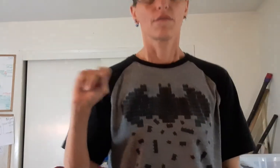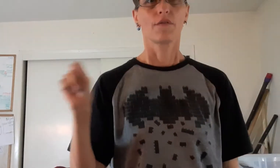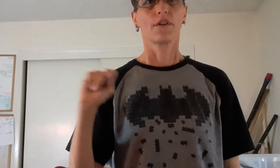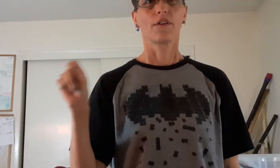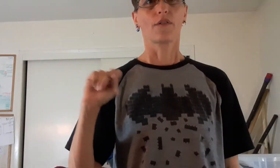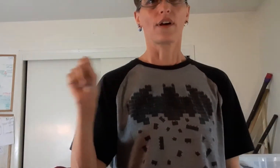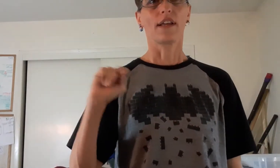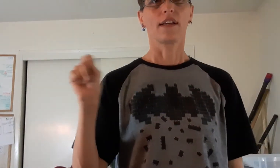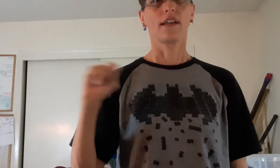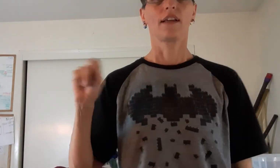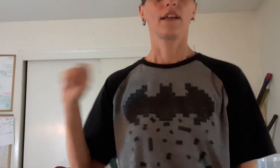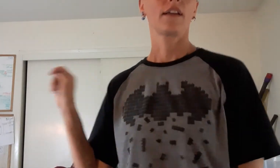Toilet.